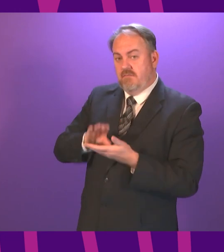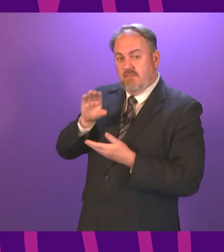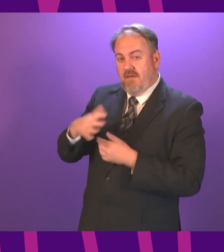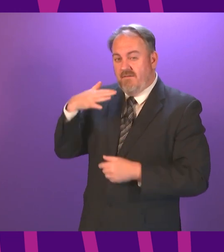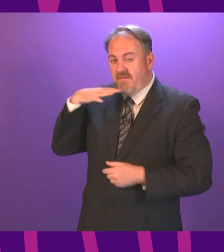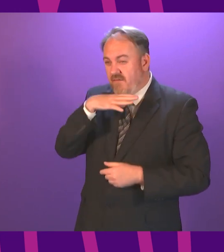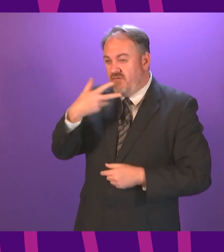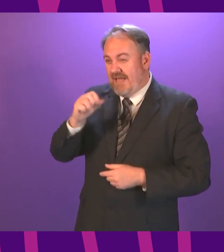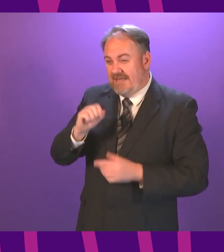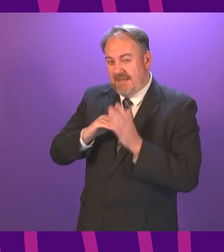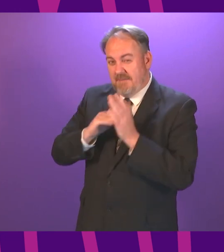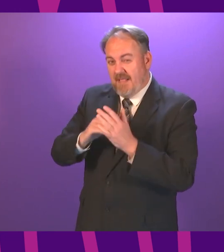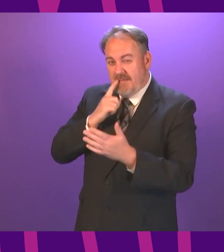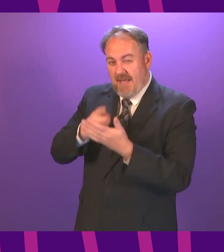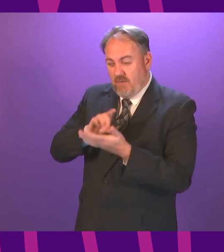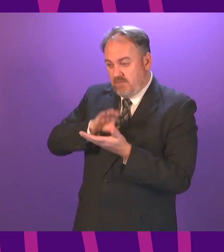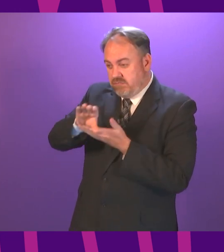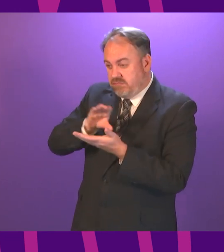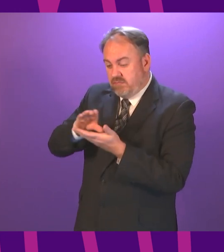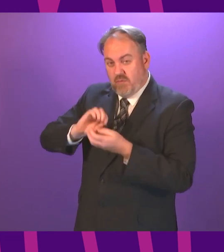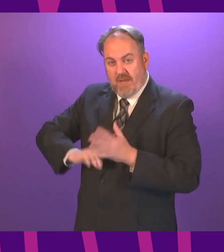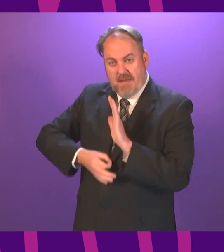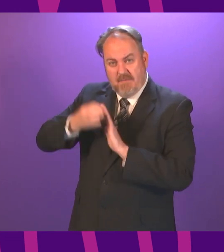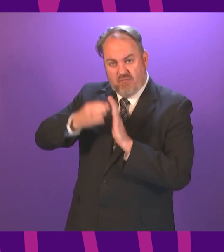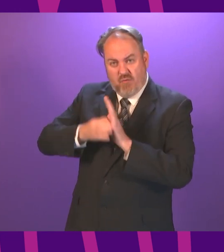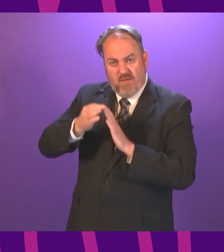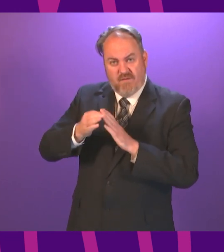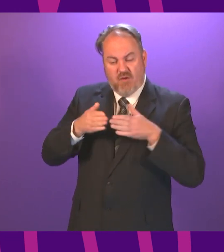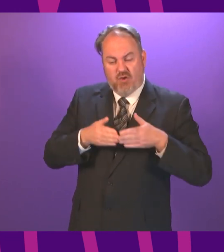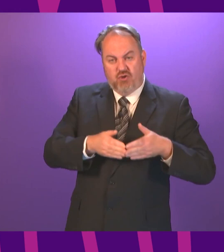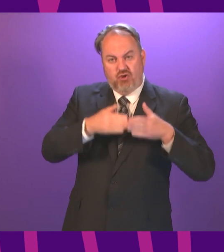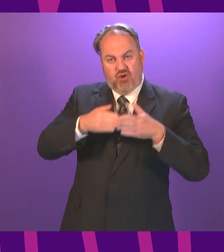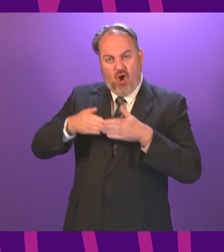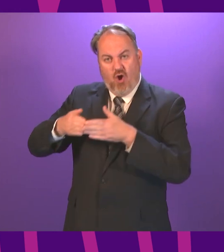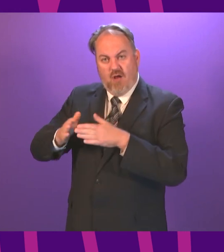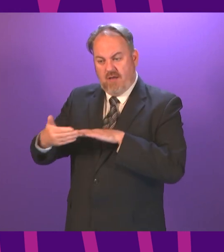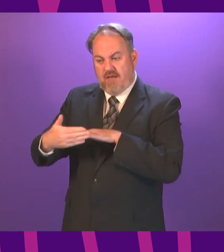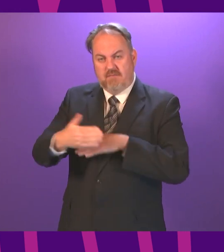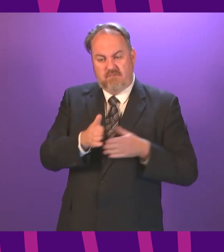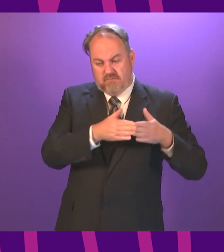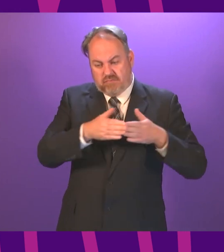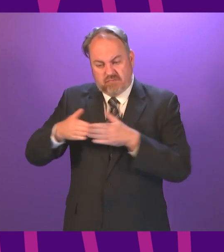in ports and vessels to support and improve Scotland's ferry services over the next five years.